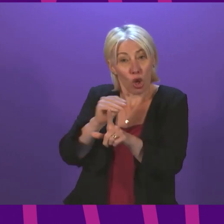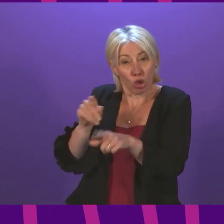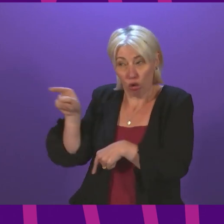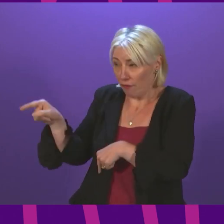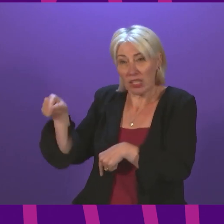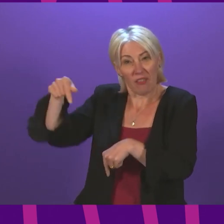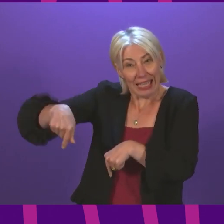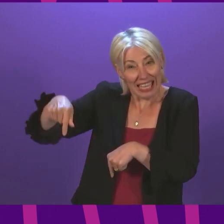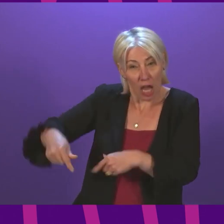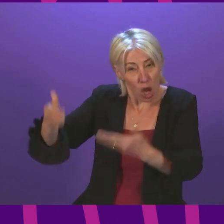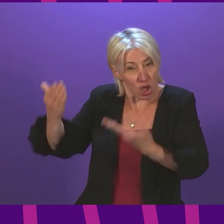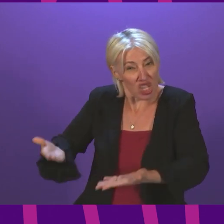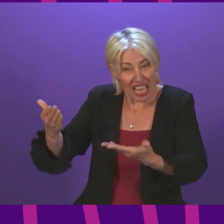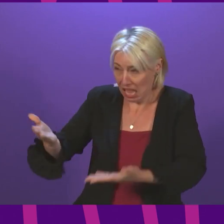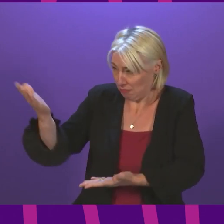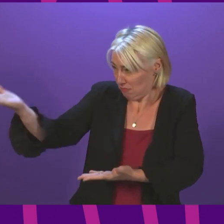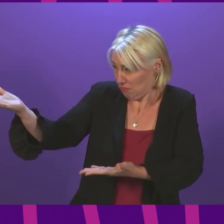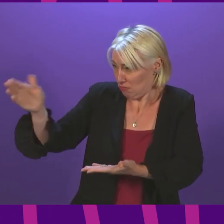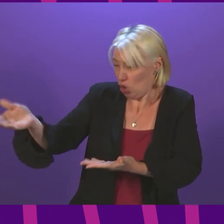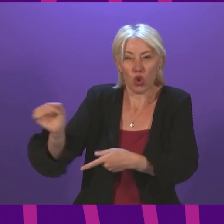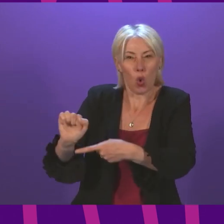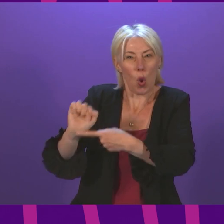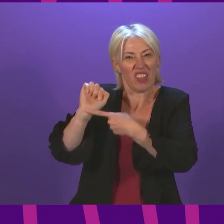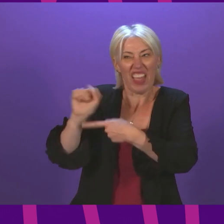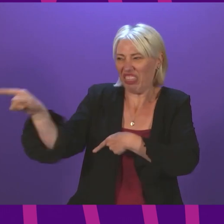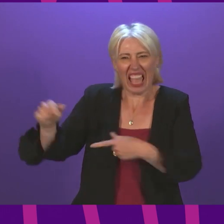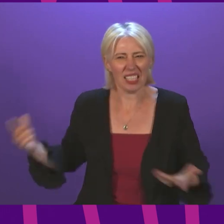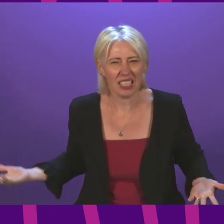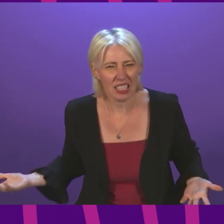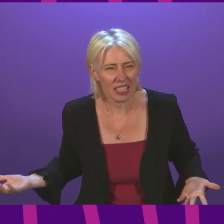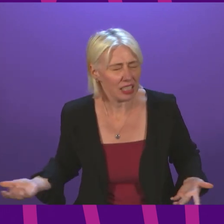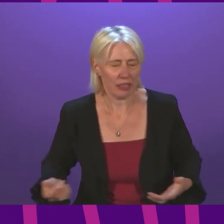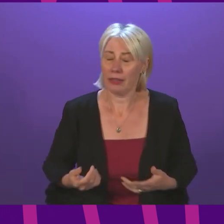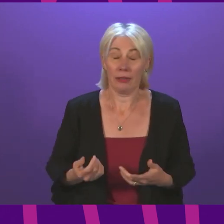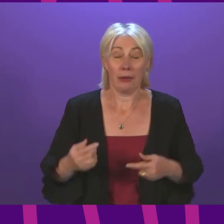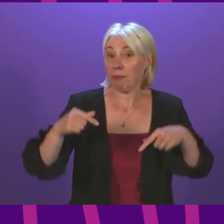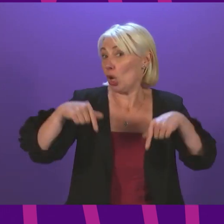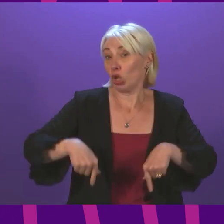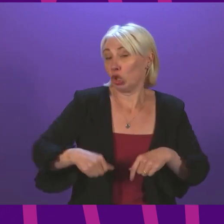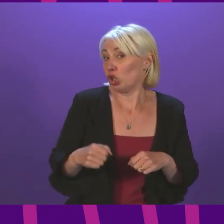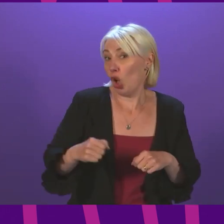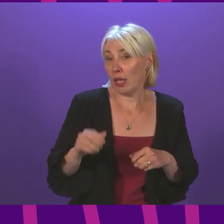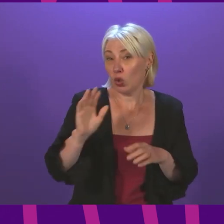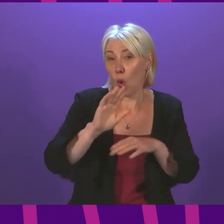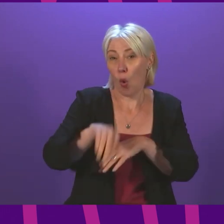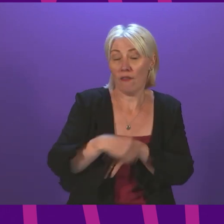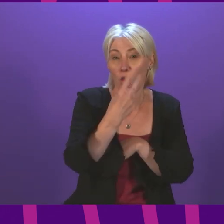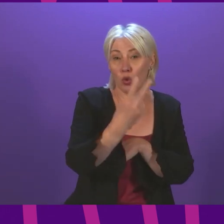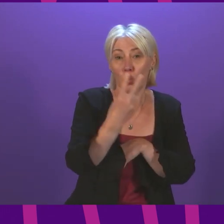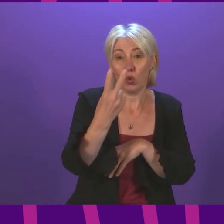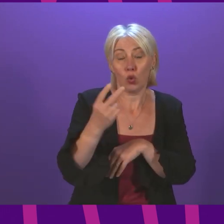in here today is defending. It is estimated that in Scotland over 220